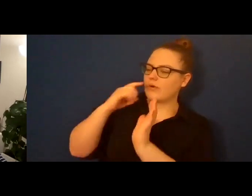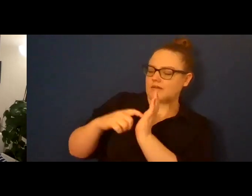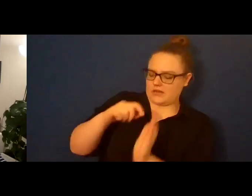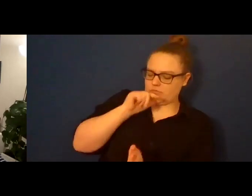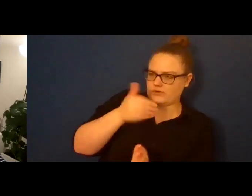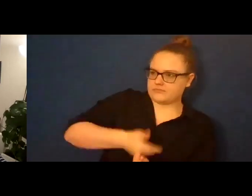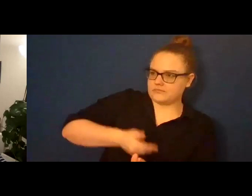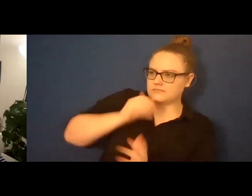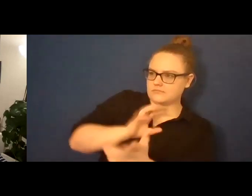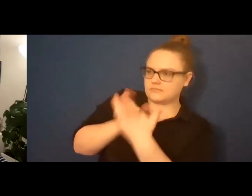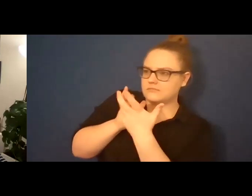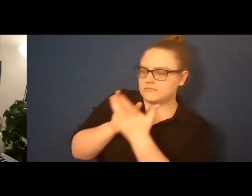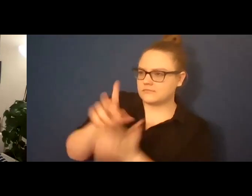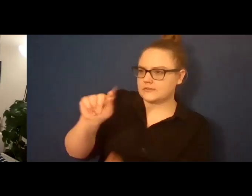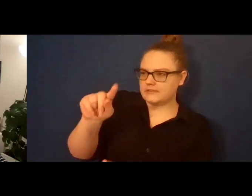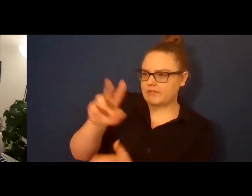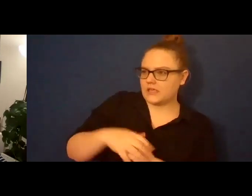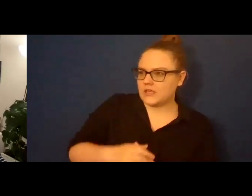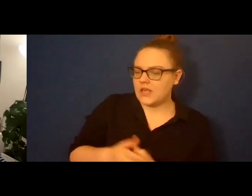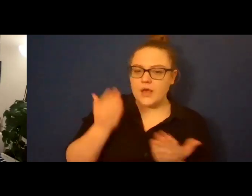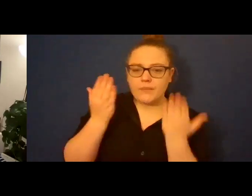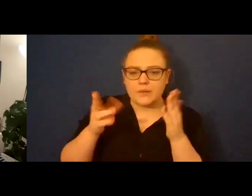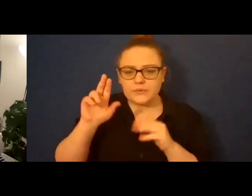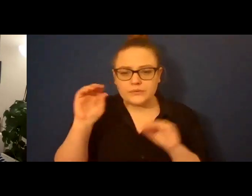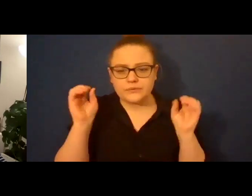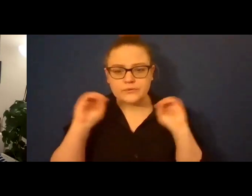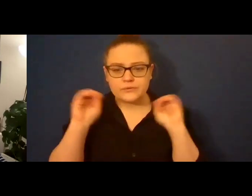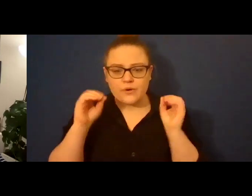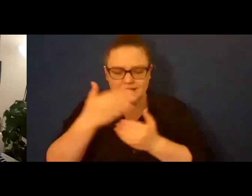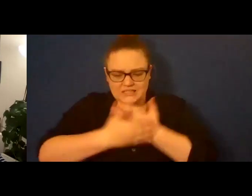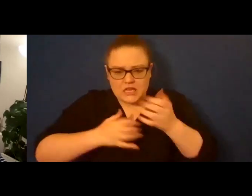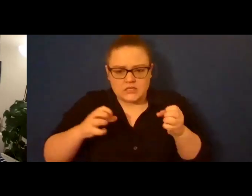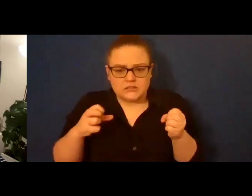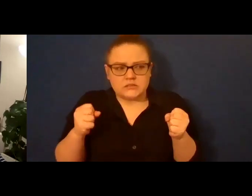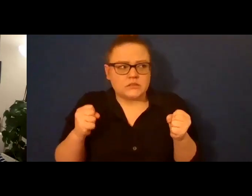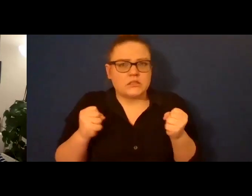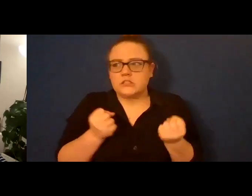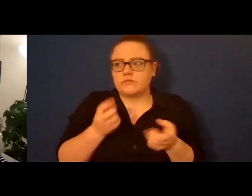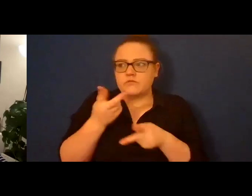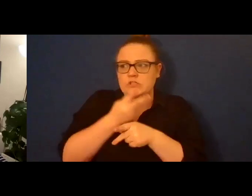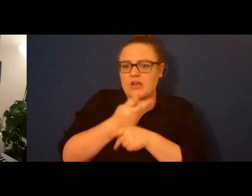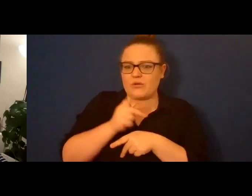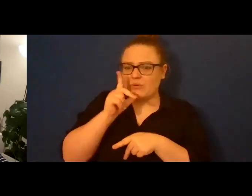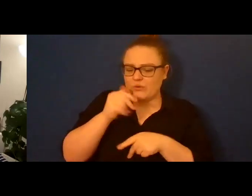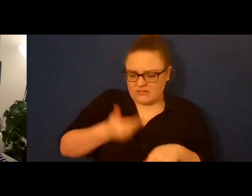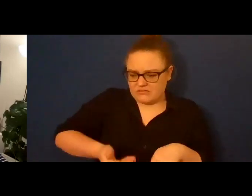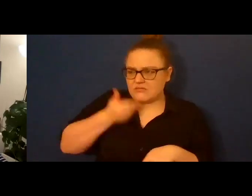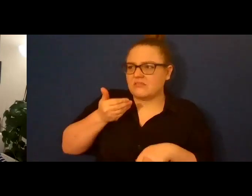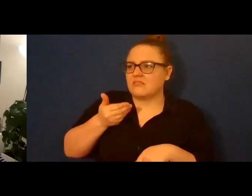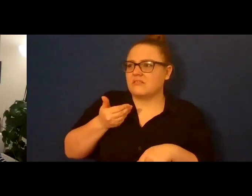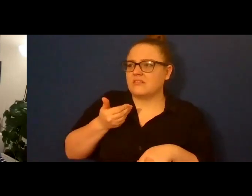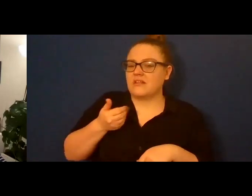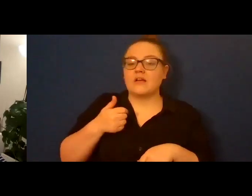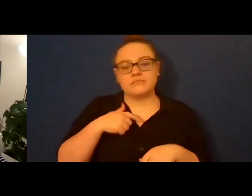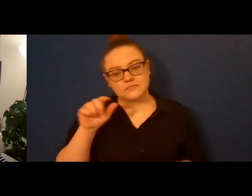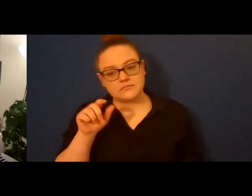else's heart raced, fists clenched, unable to tell if she was more impala or lion. Well, I did. Alone in the woods behind our